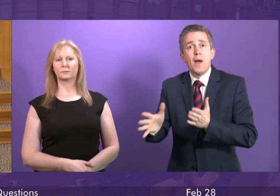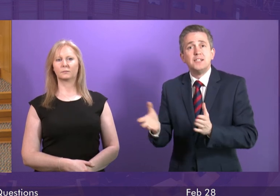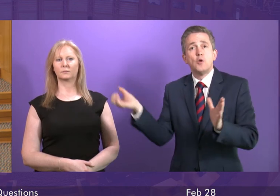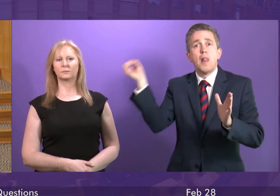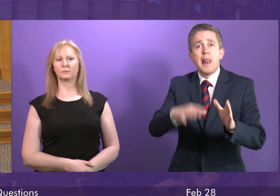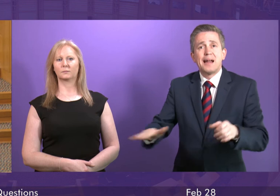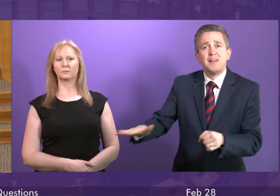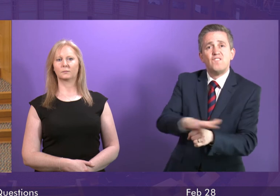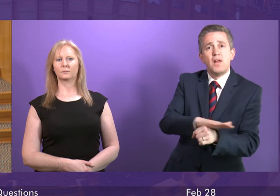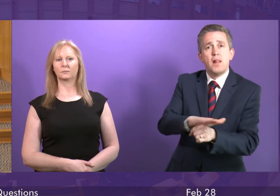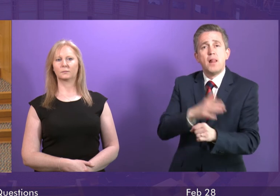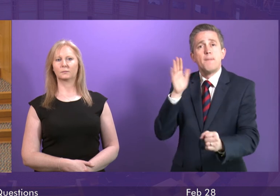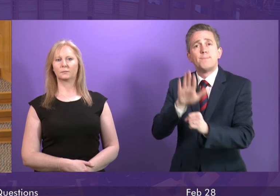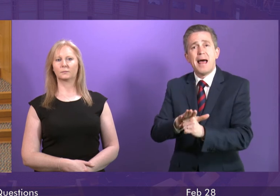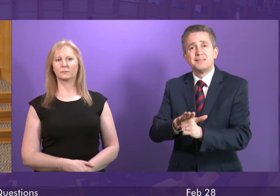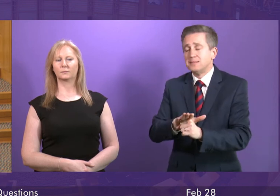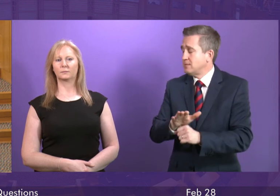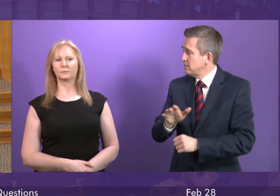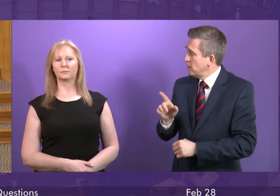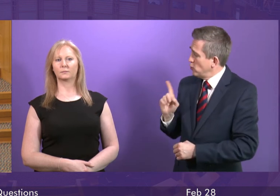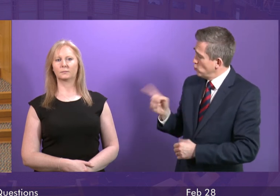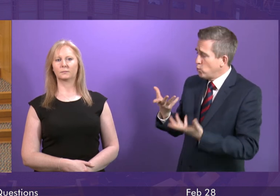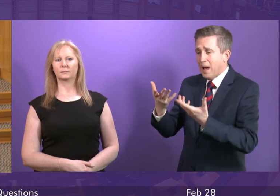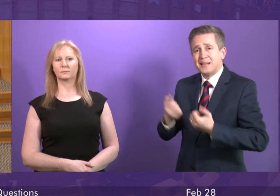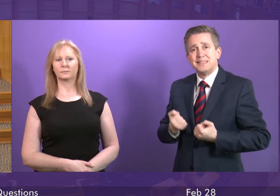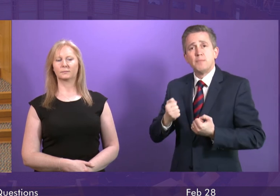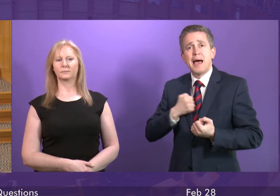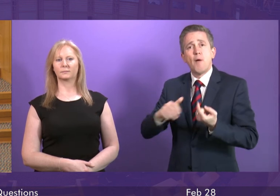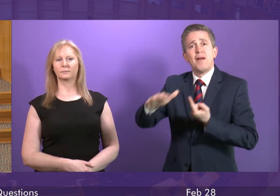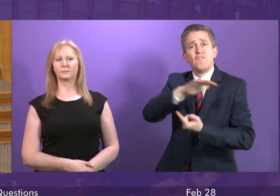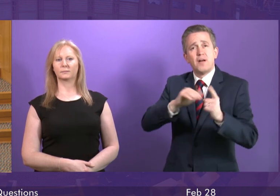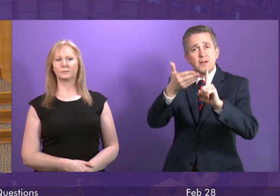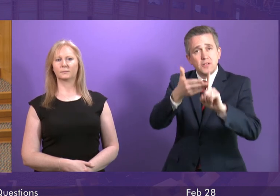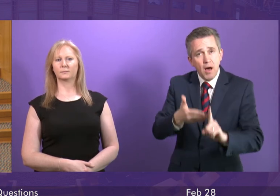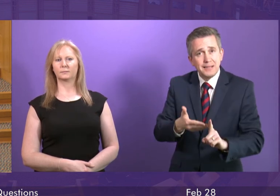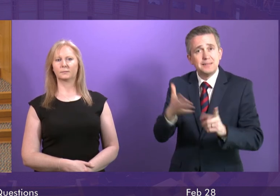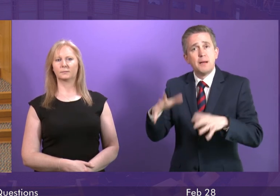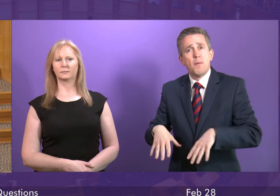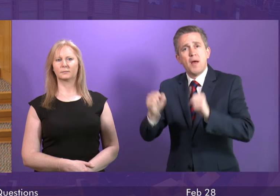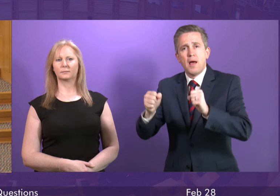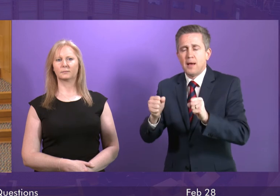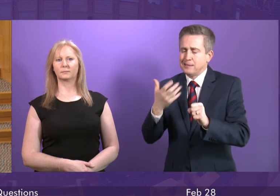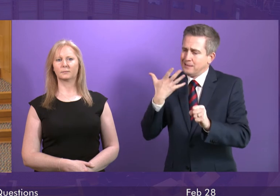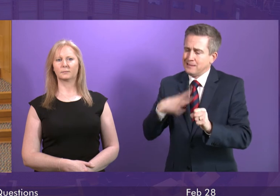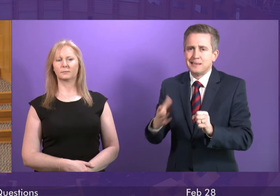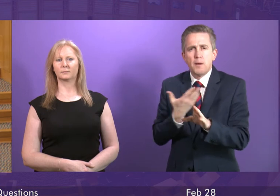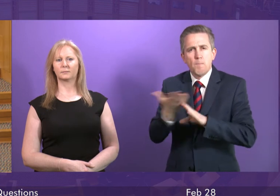the First Minister accept that our environment targets and implementation require a robust, evidence-based approach?